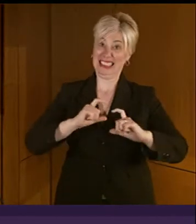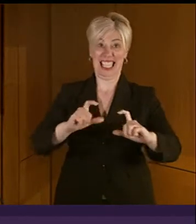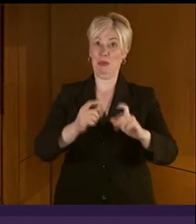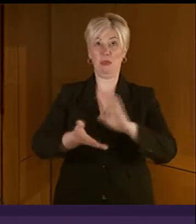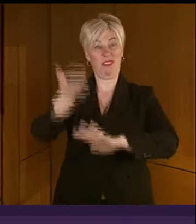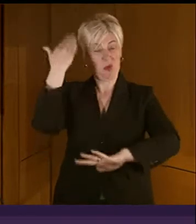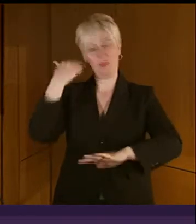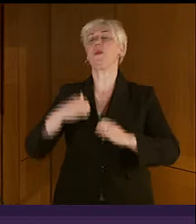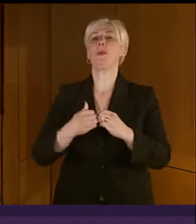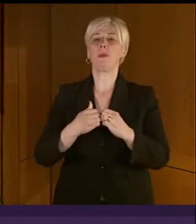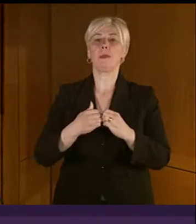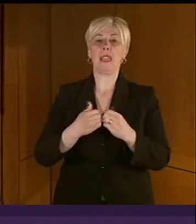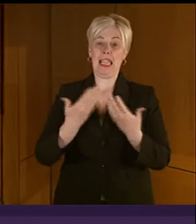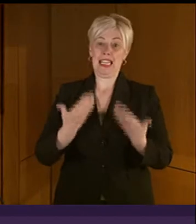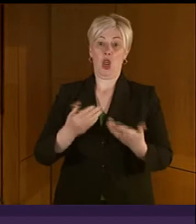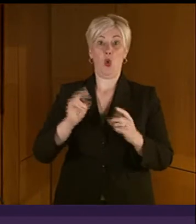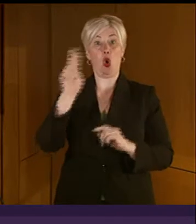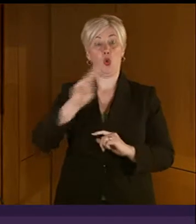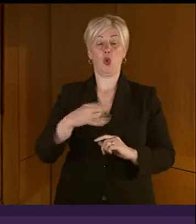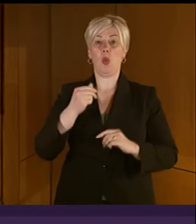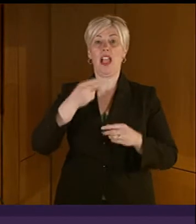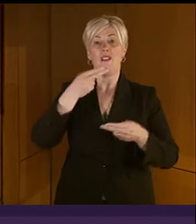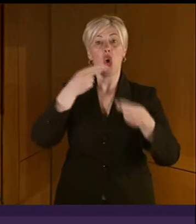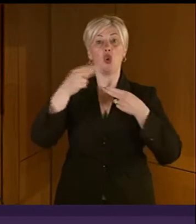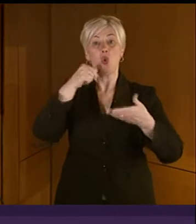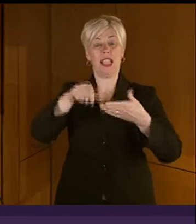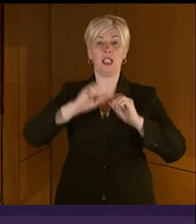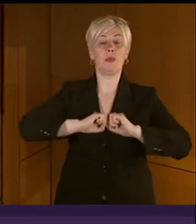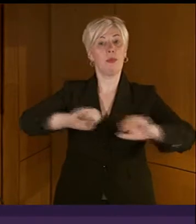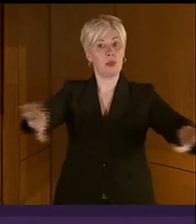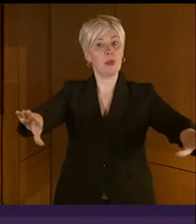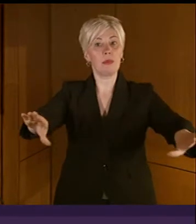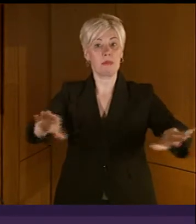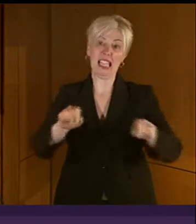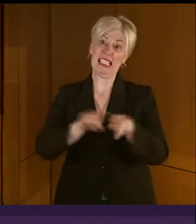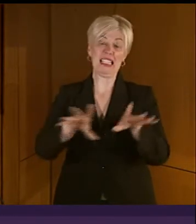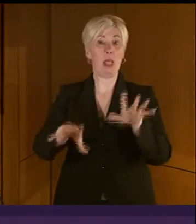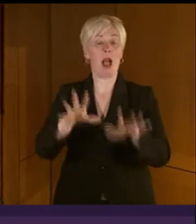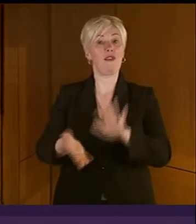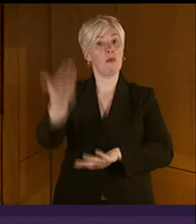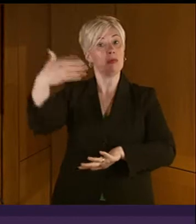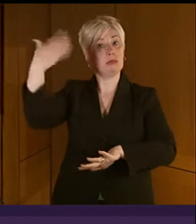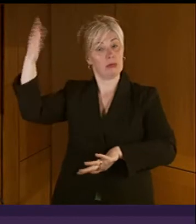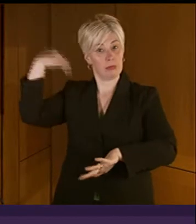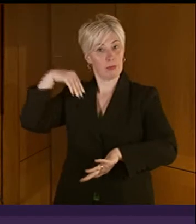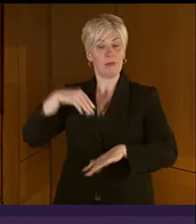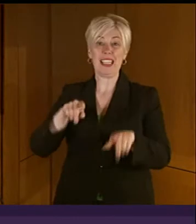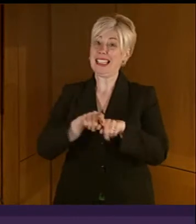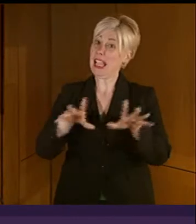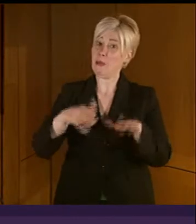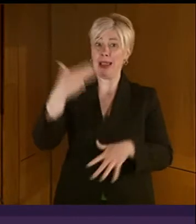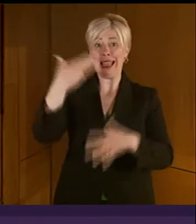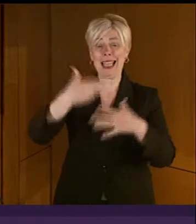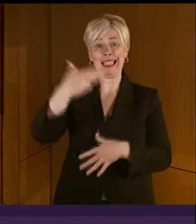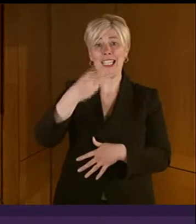Like our current newsletter the forward is by the head teacher and a similar theme was relayed to the pupils in 1938